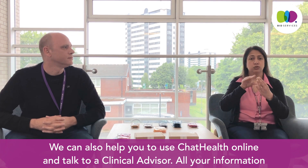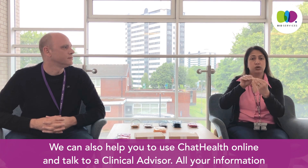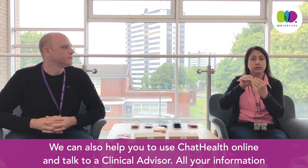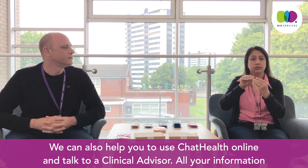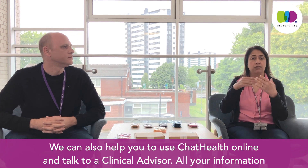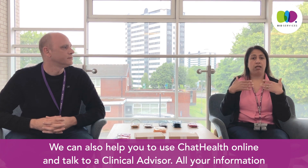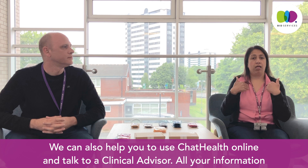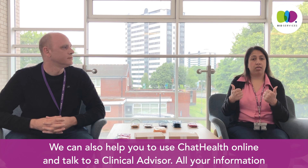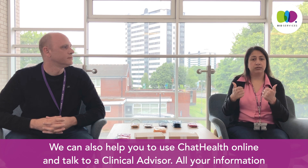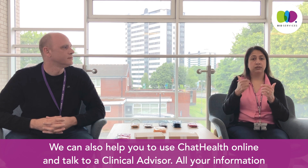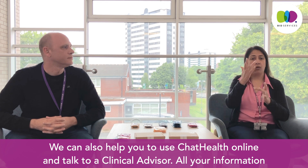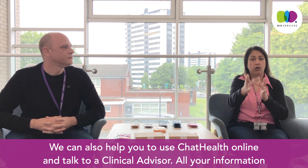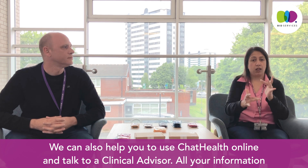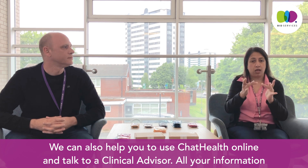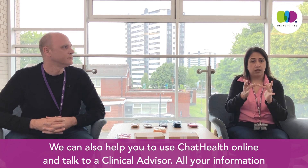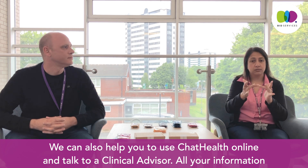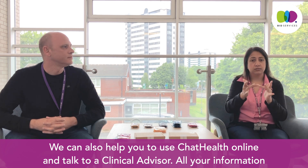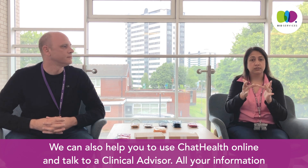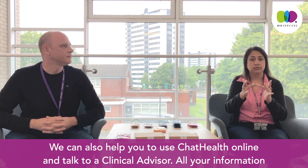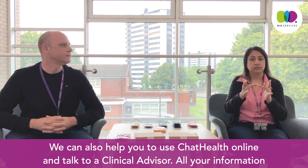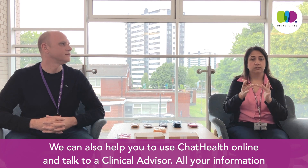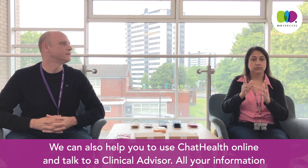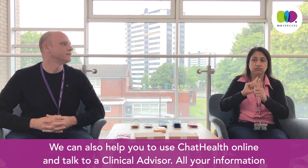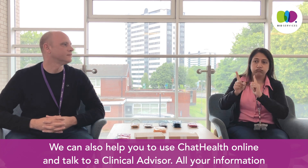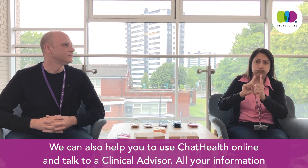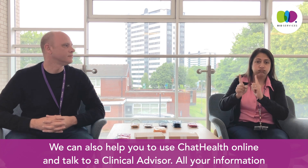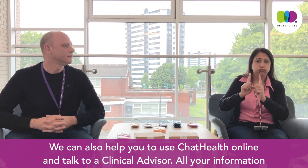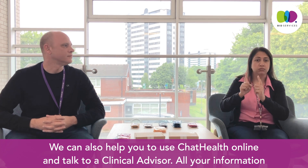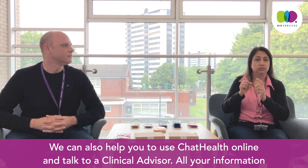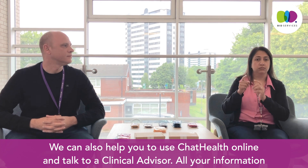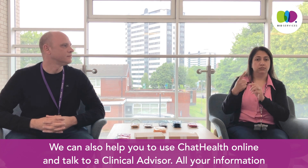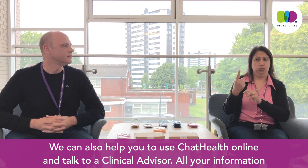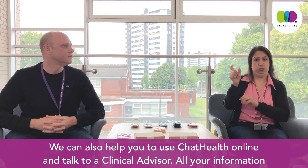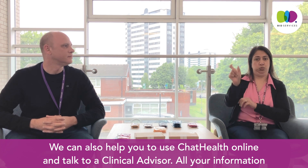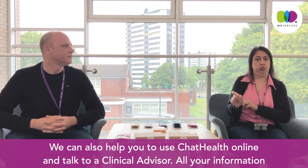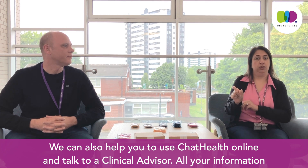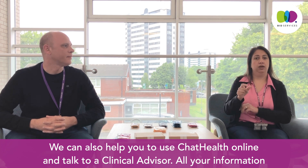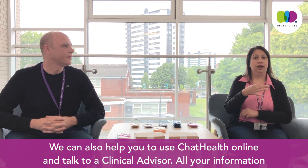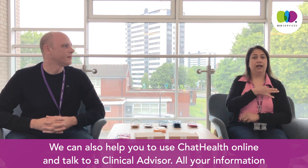We can also help you to use ChatHealth online and talk to a clinical advisor.